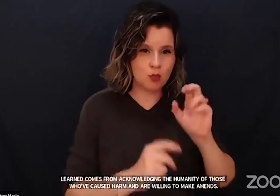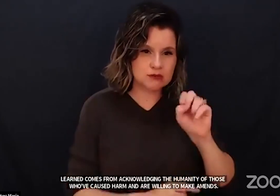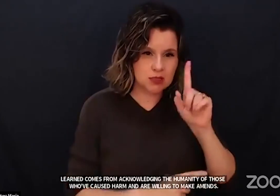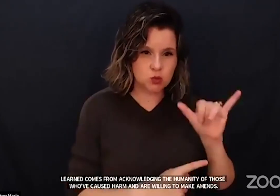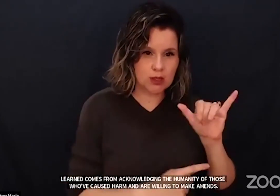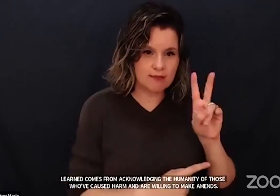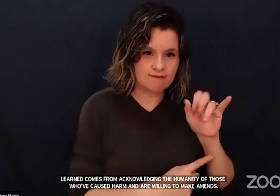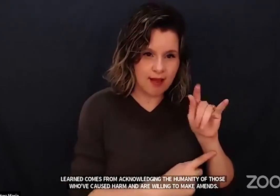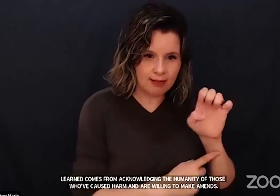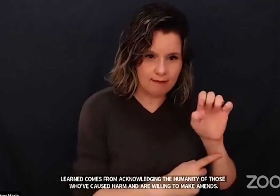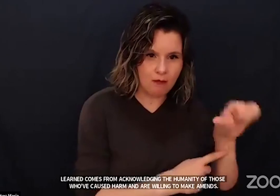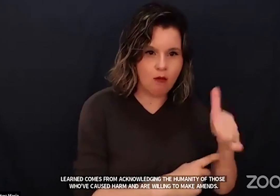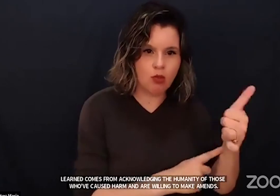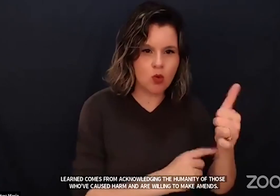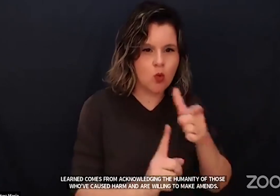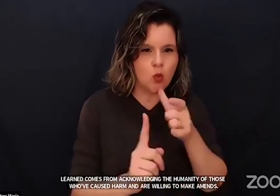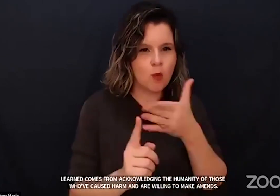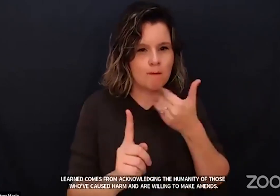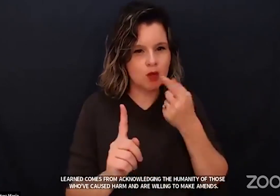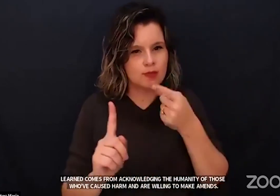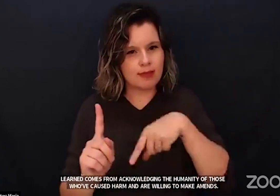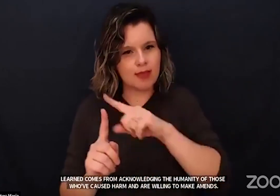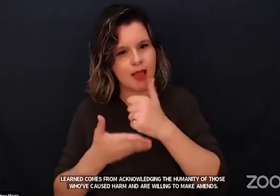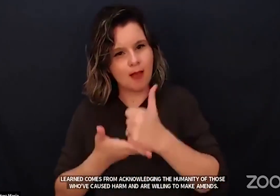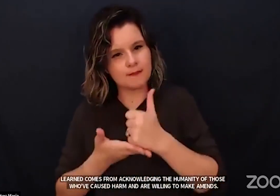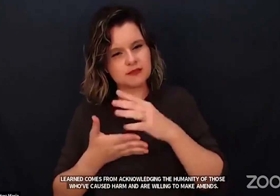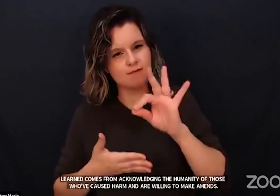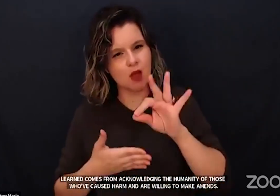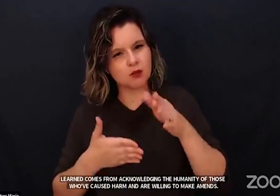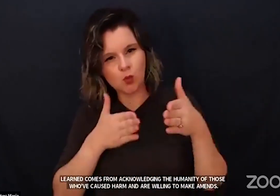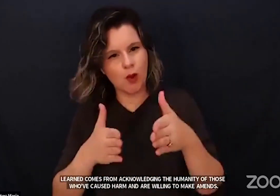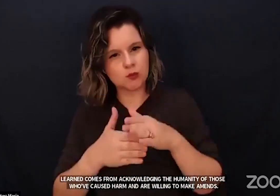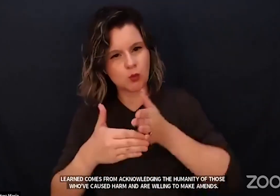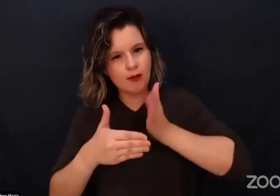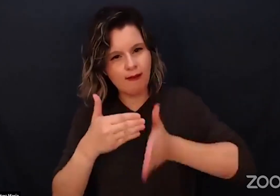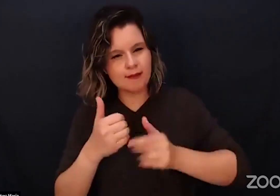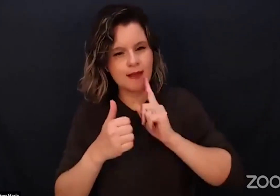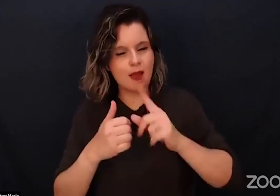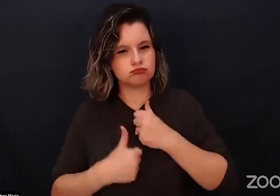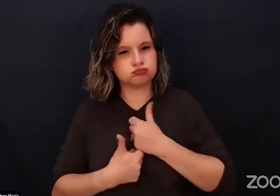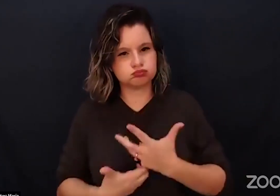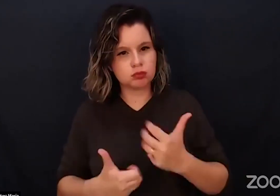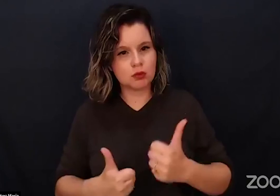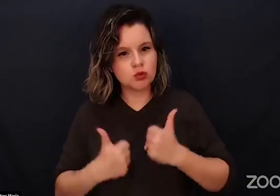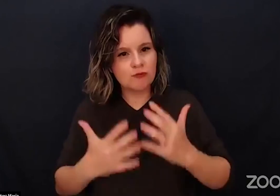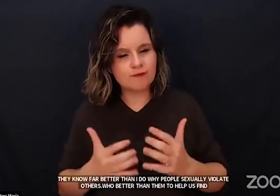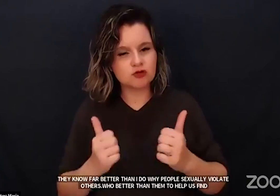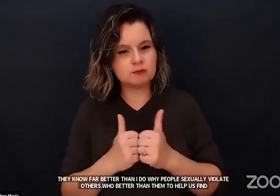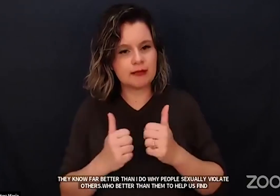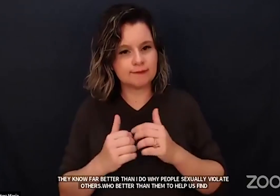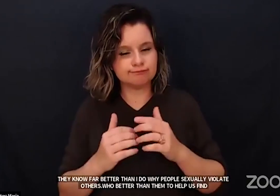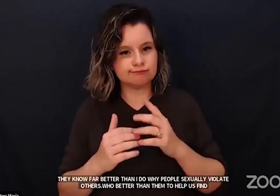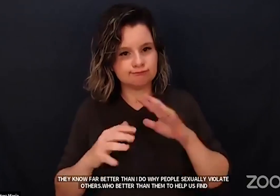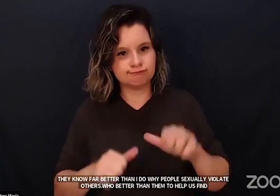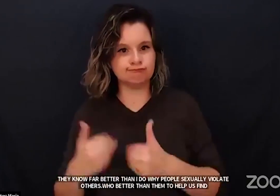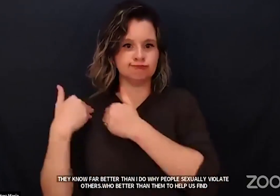Who better than them to help us find a way to end it, right? I am very tired of survivors being asked to solve this.